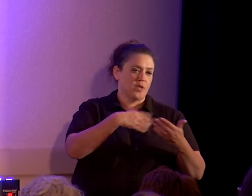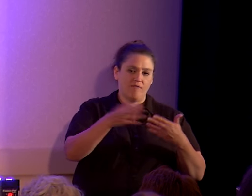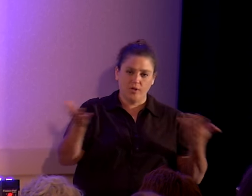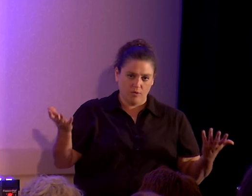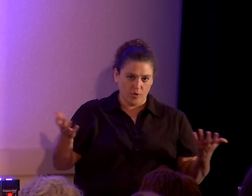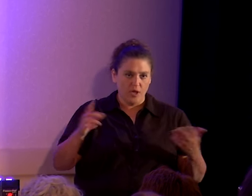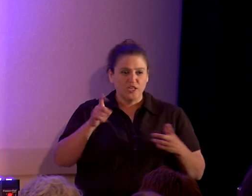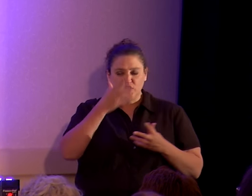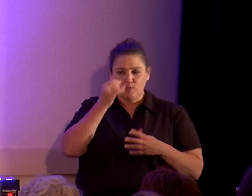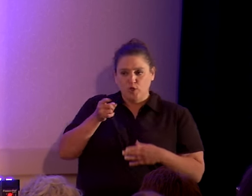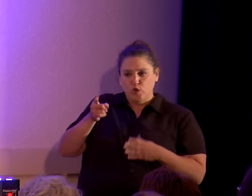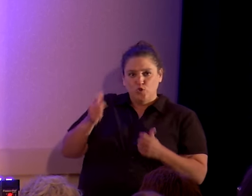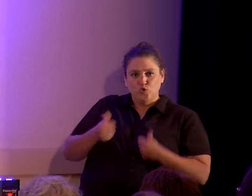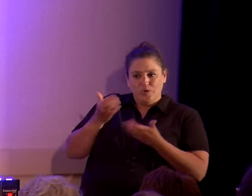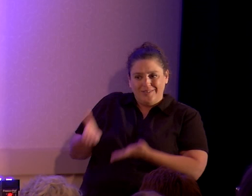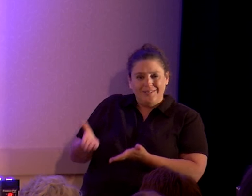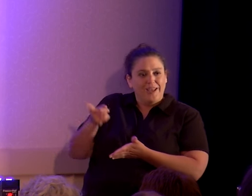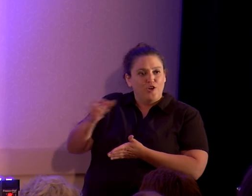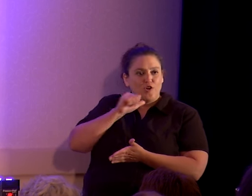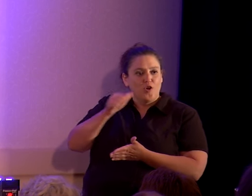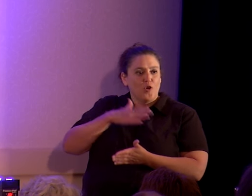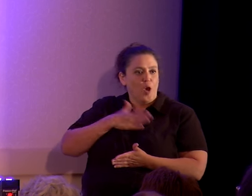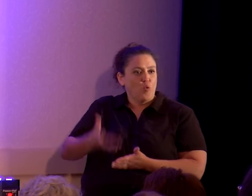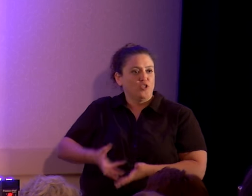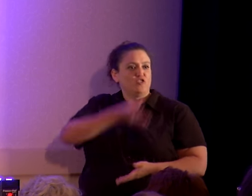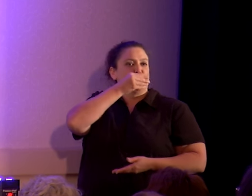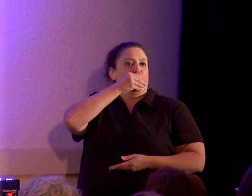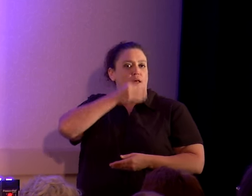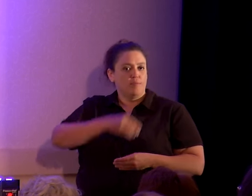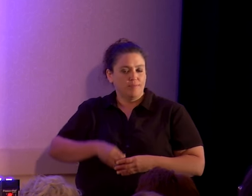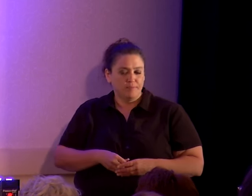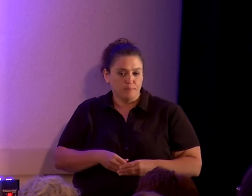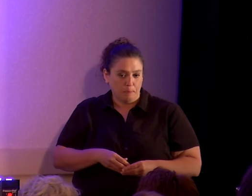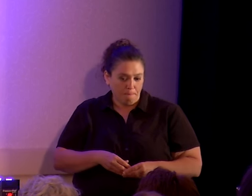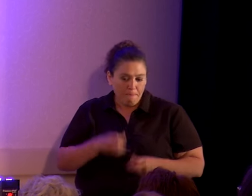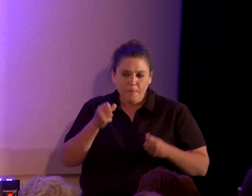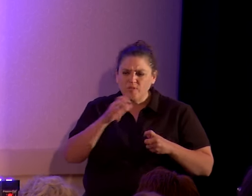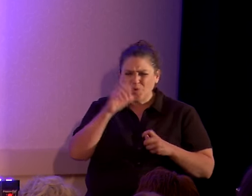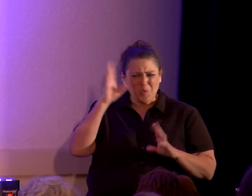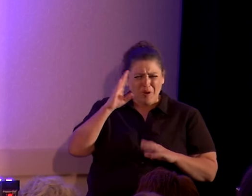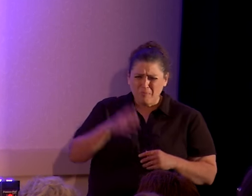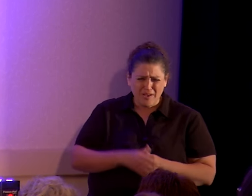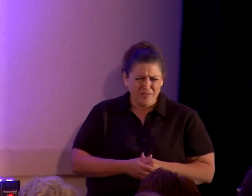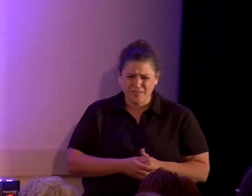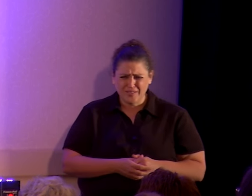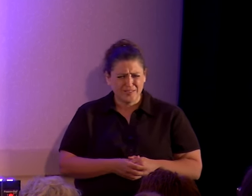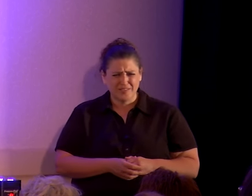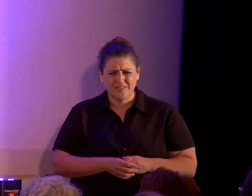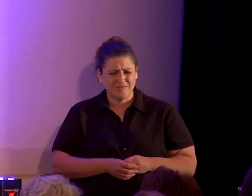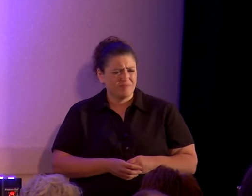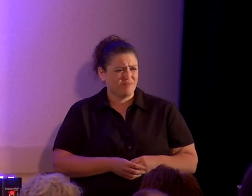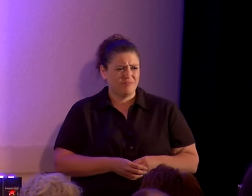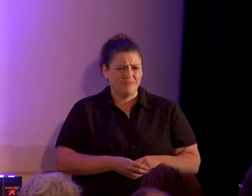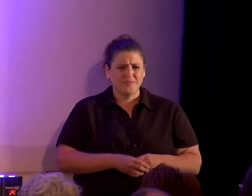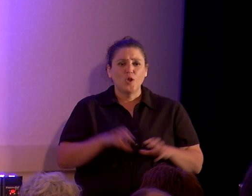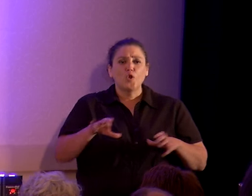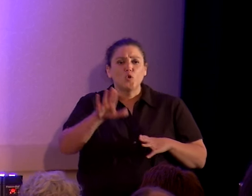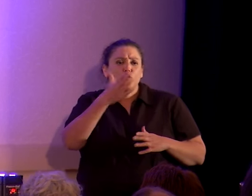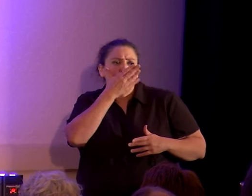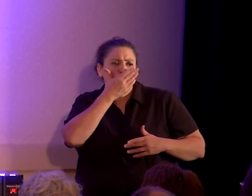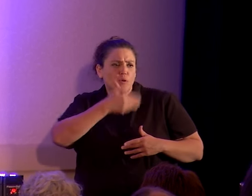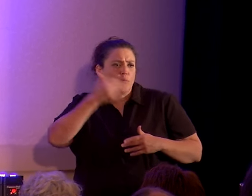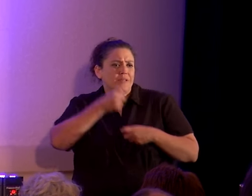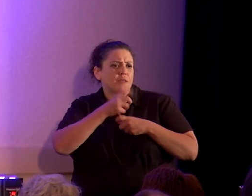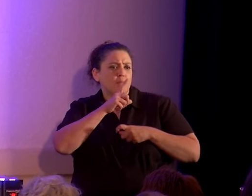merely that you exist and that you aren't willing to shut the hell up. So don't worry about it. Do your best to make sure you're